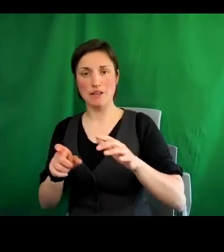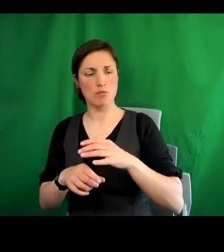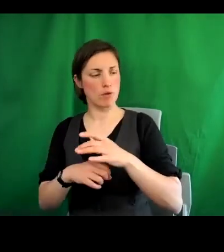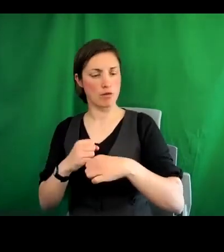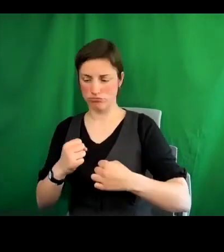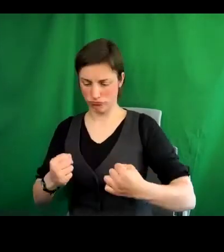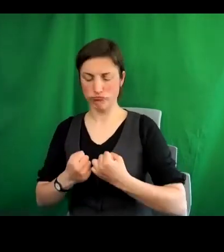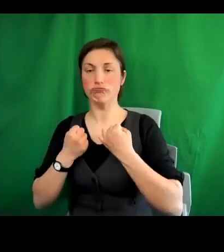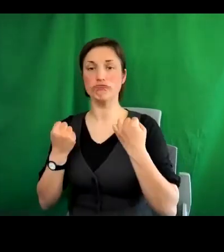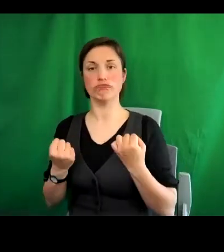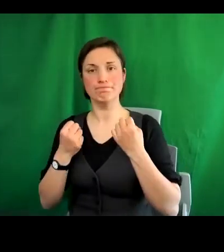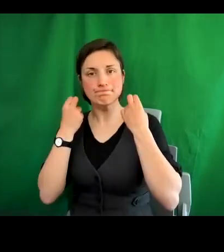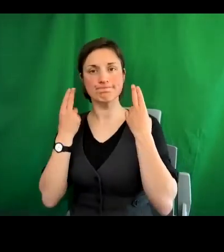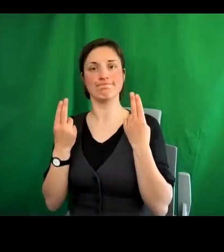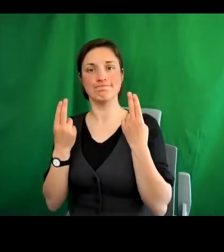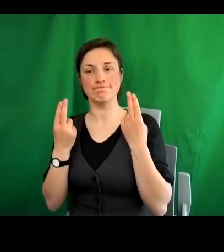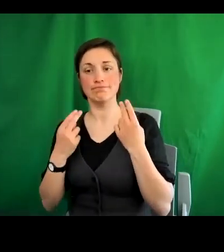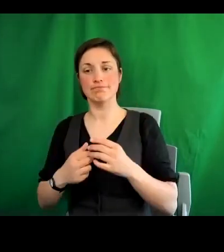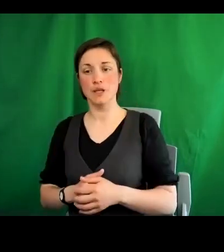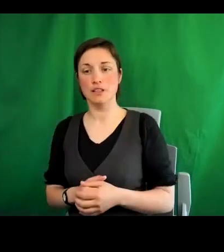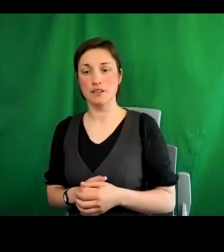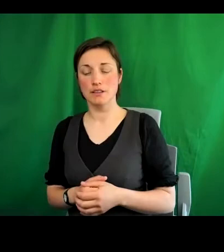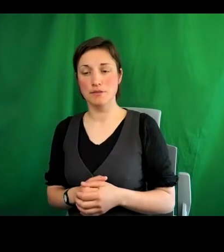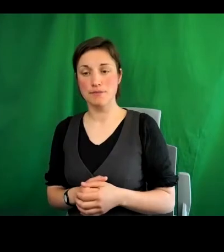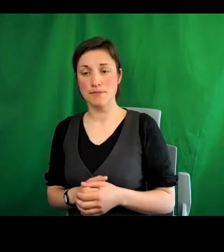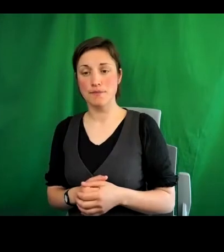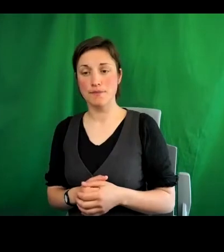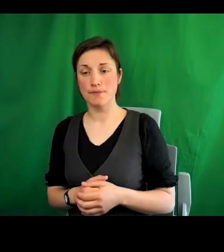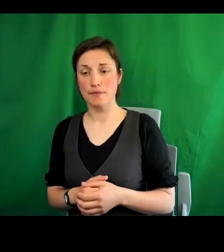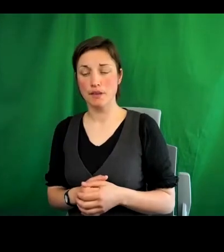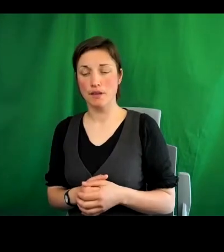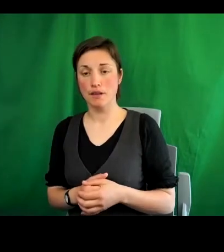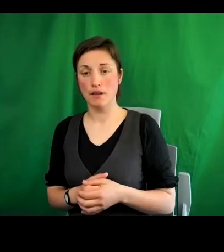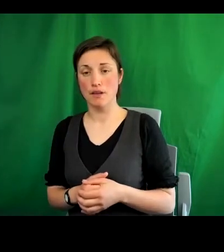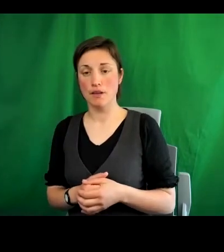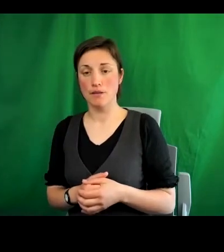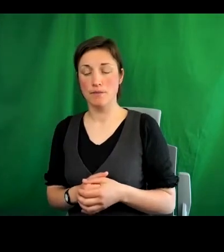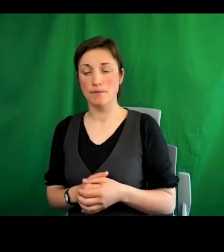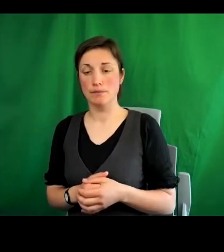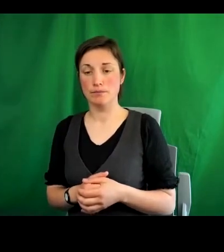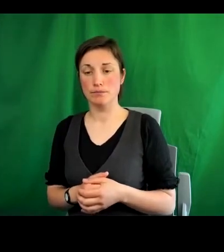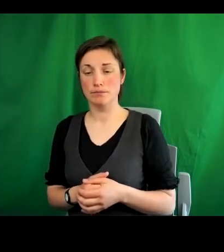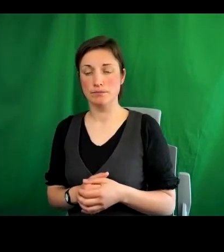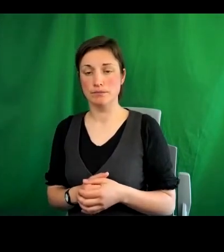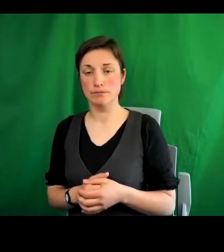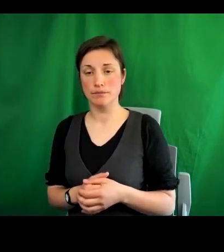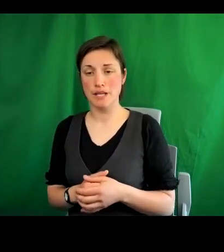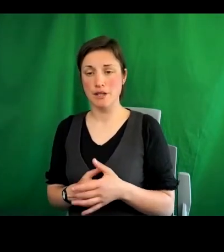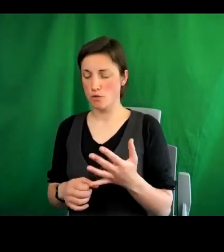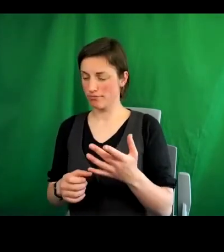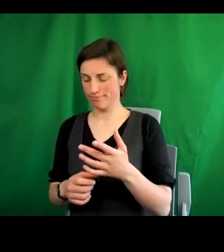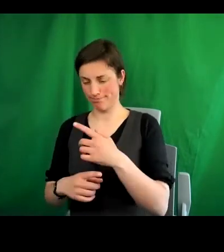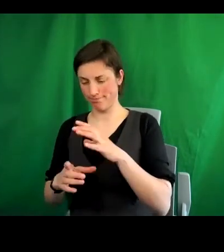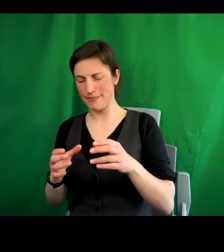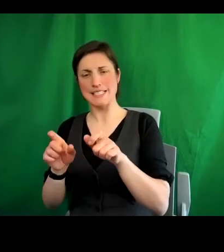process which they led themselves of going amongst themselves and completing a questionnaire, a